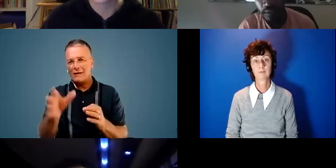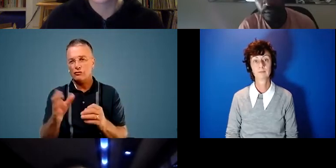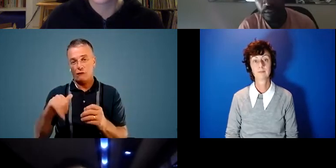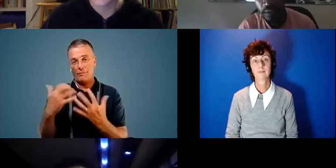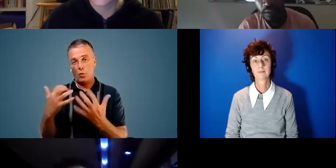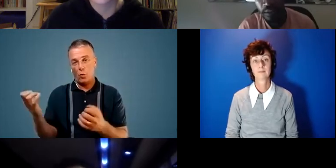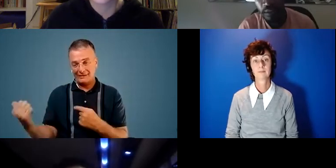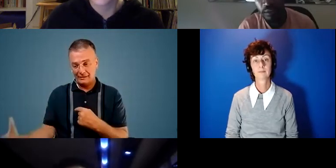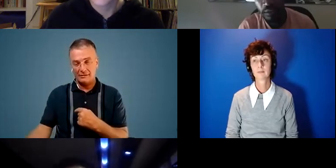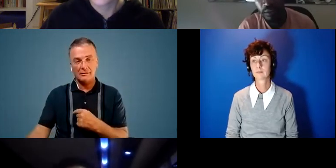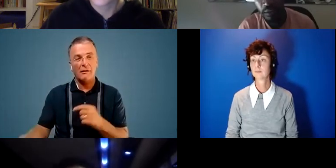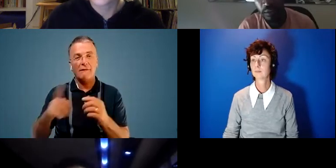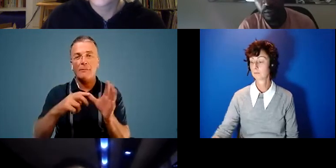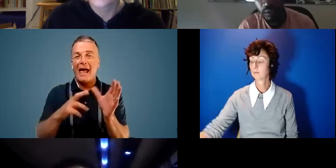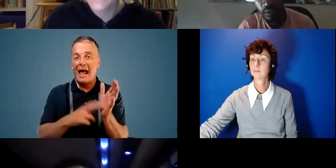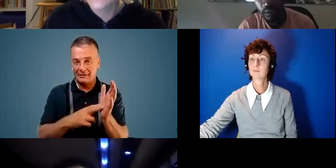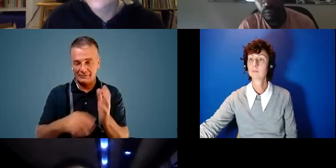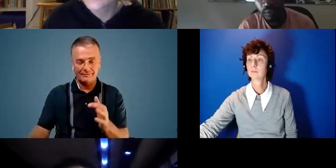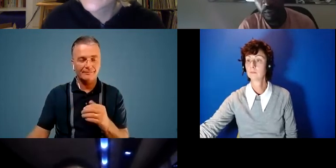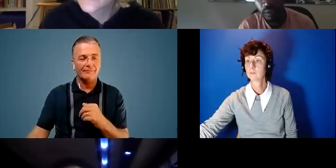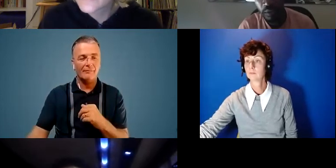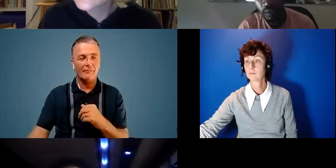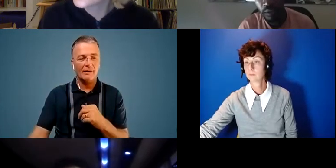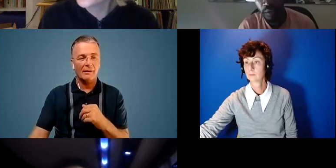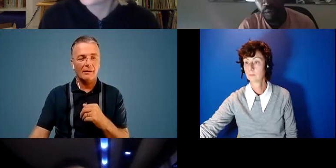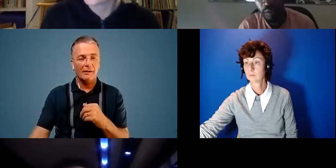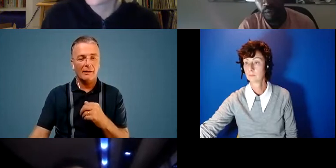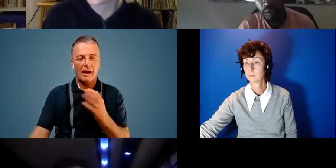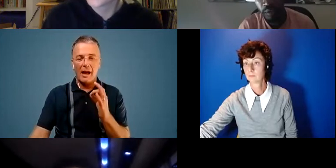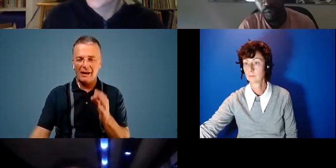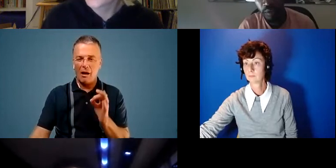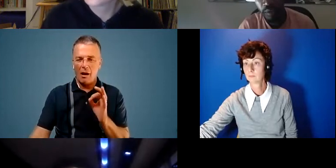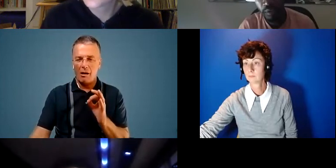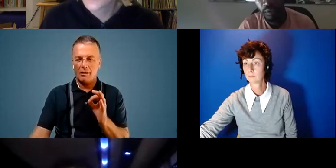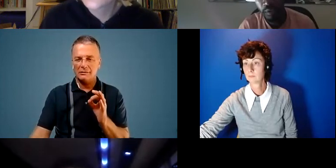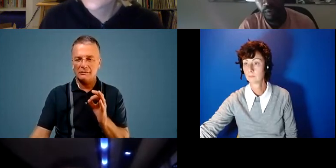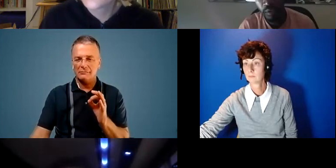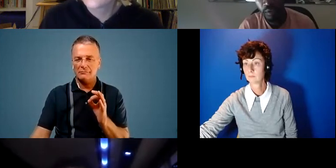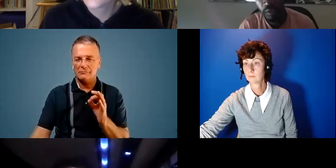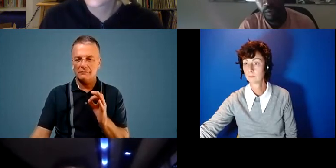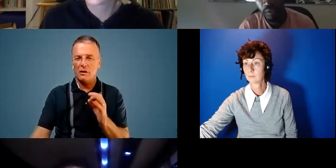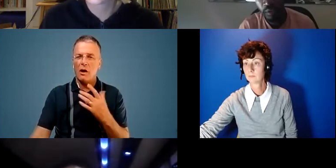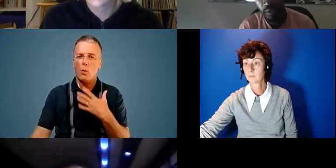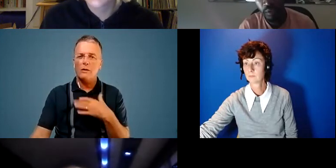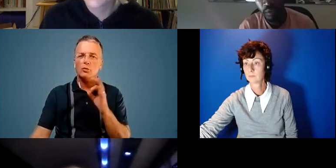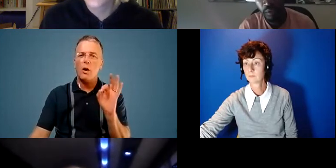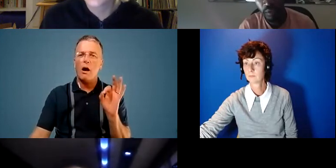um from ann um who's who's asked us this is an open question i want to ask whether you feel that a lack of imagination